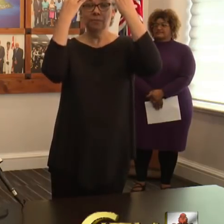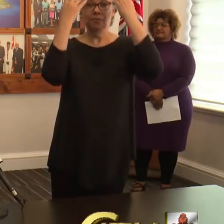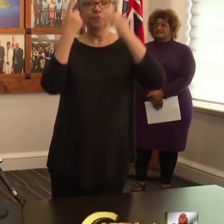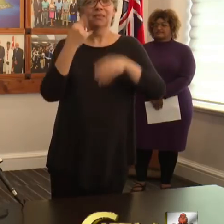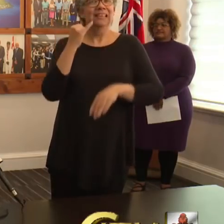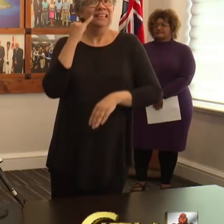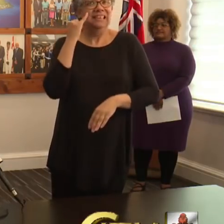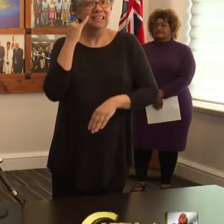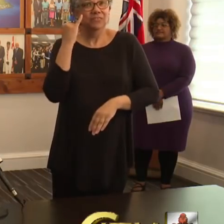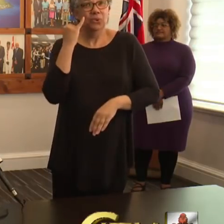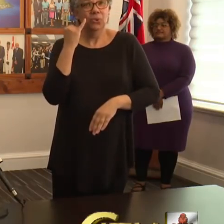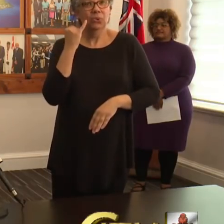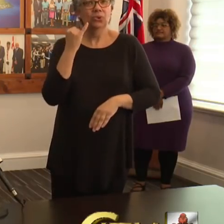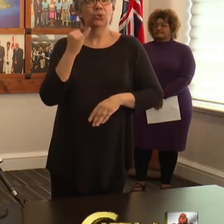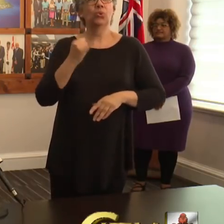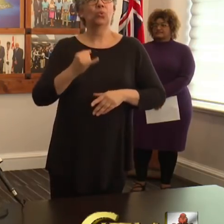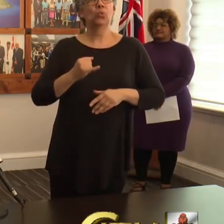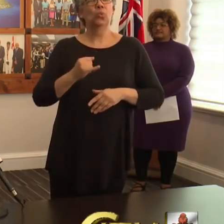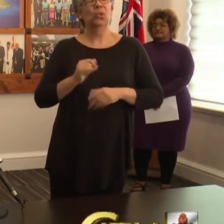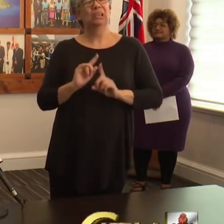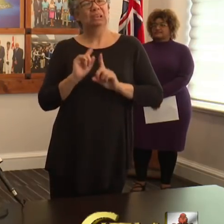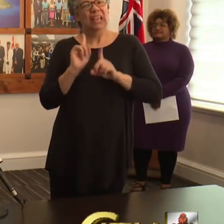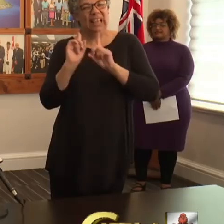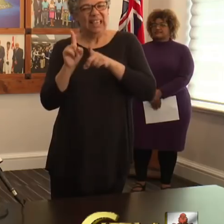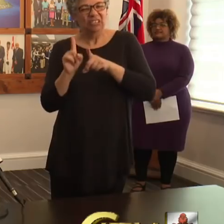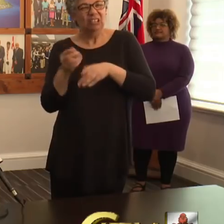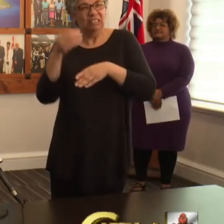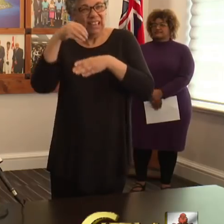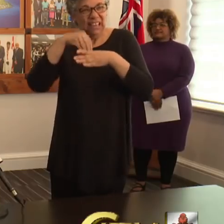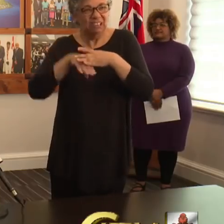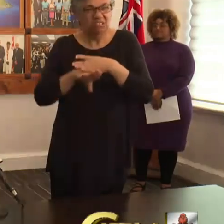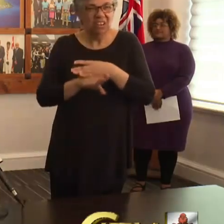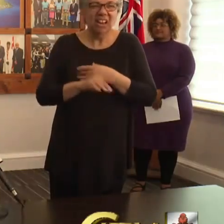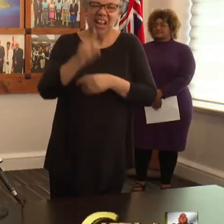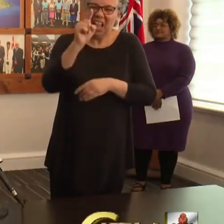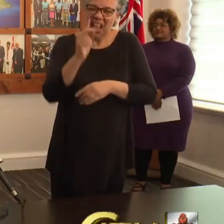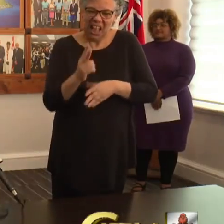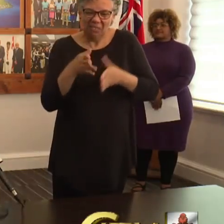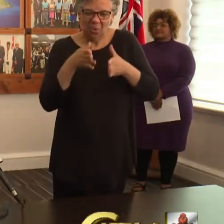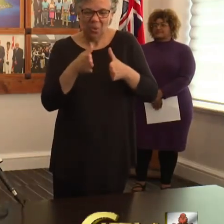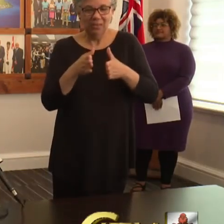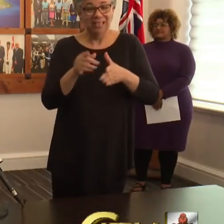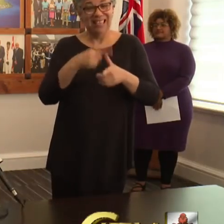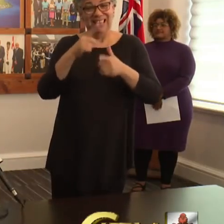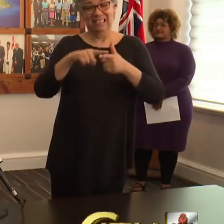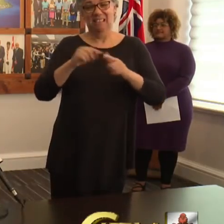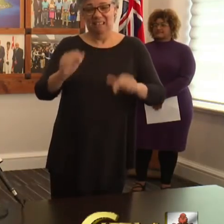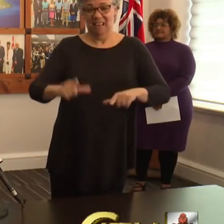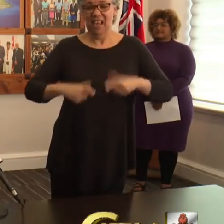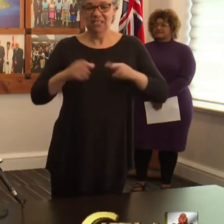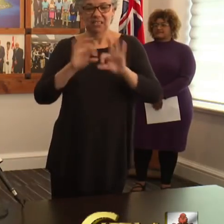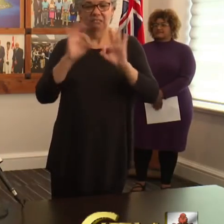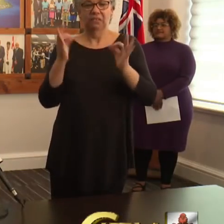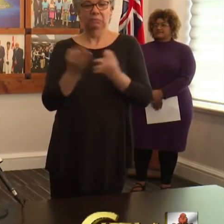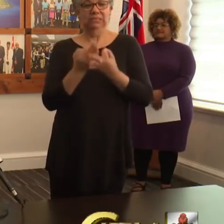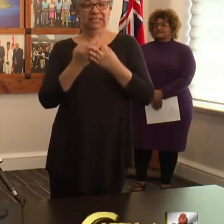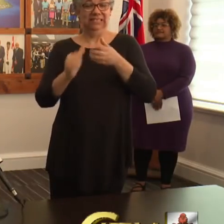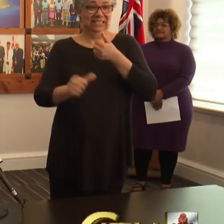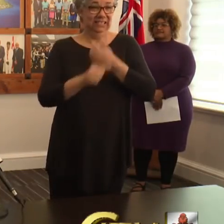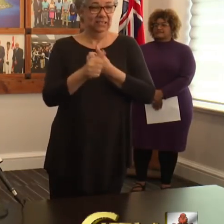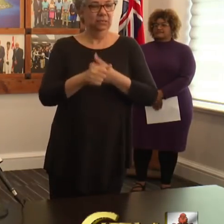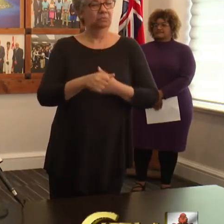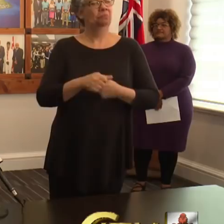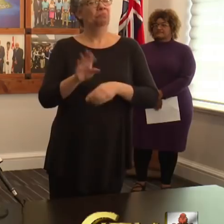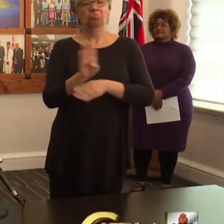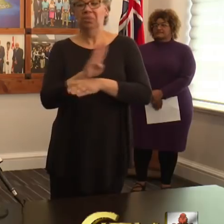If we go into this half-heartedly, then we put our own lives and the lives of our family members at risk. Businesses and restaurants will remain closed